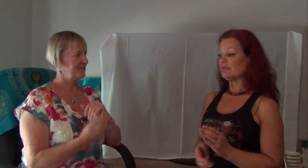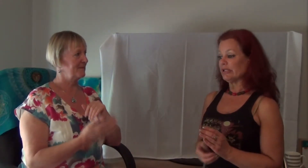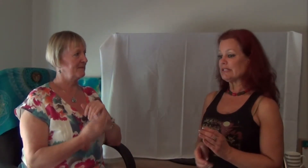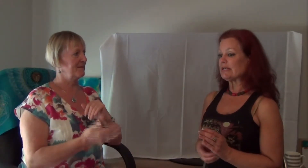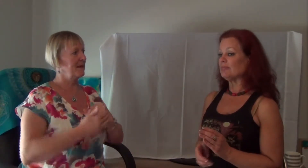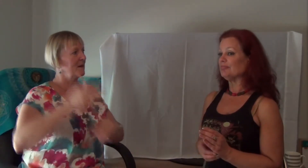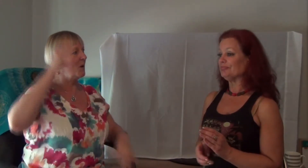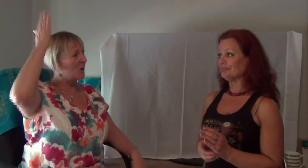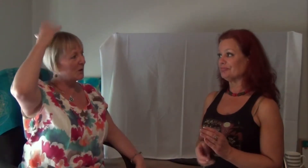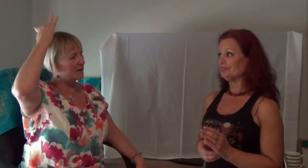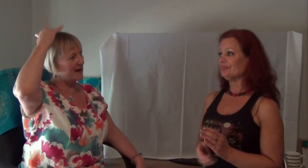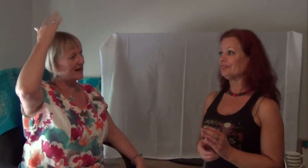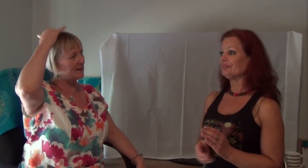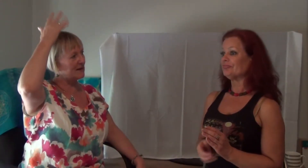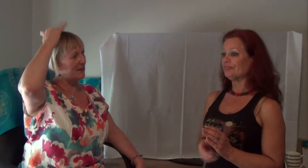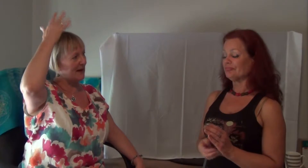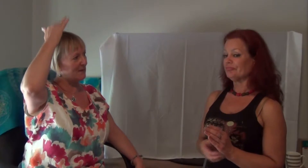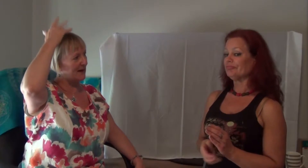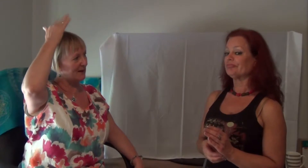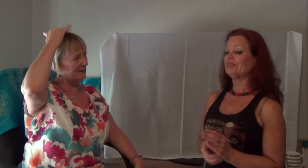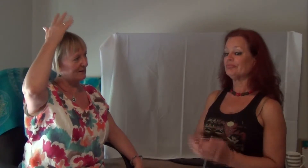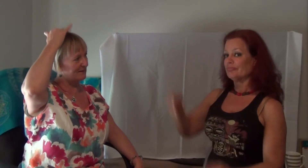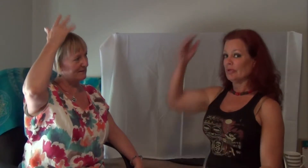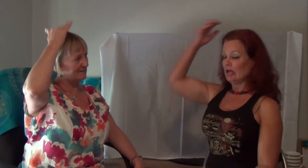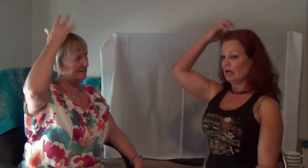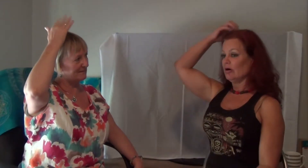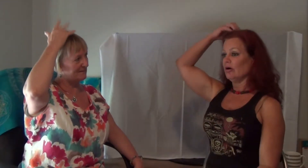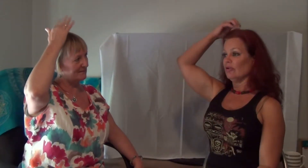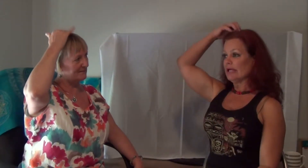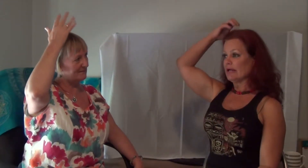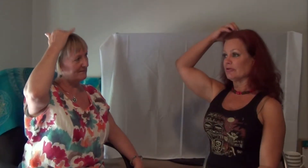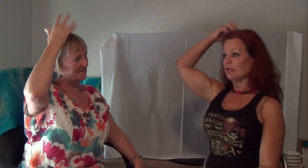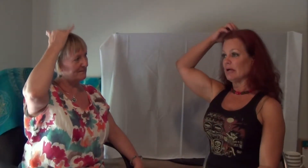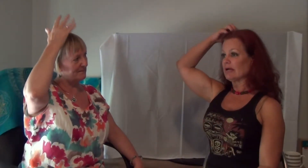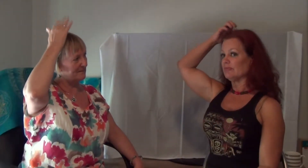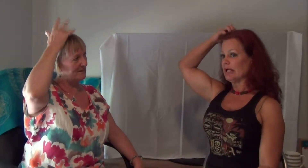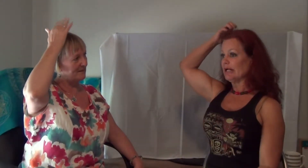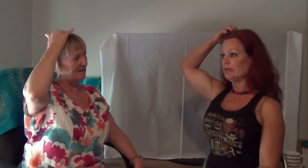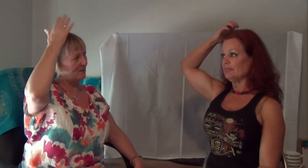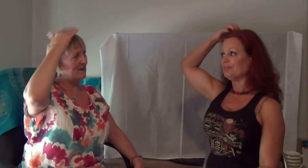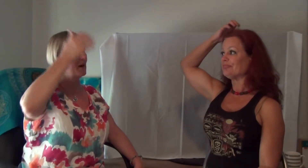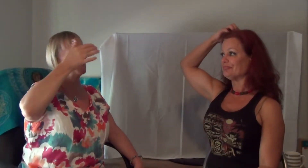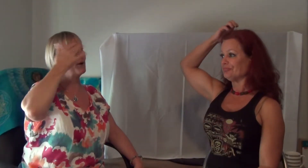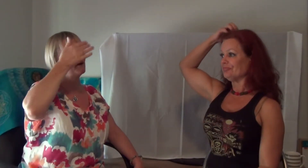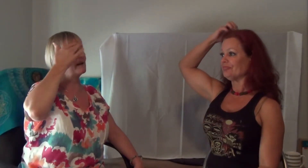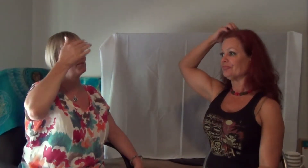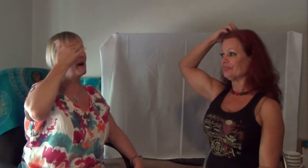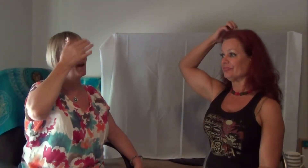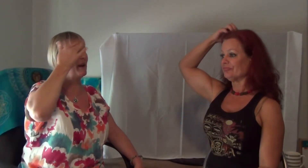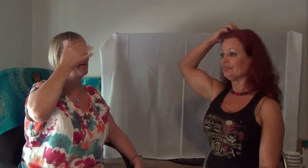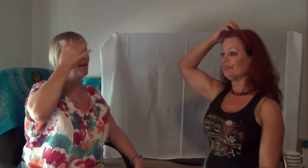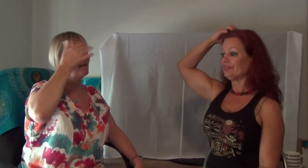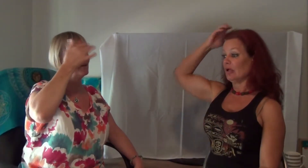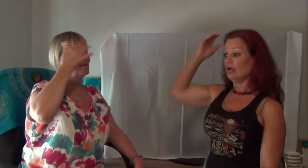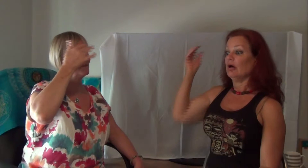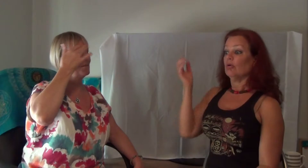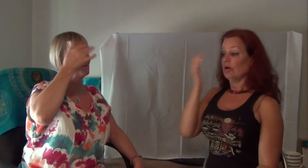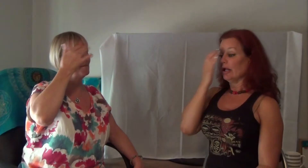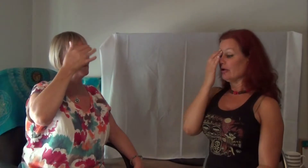to release it. All the anger in the back of my head. All the anger in the back of my head. When I cracked my head. When I